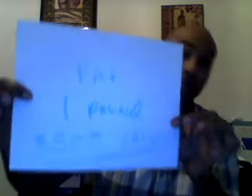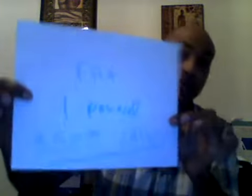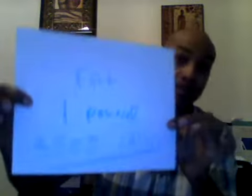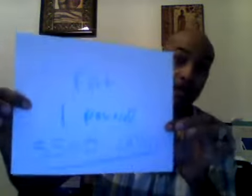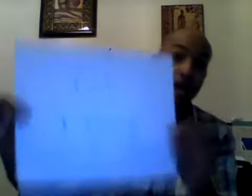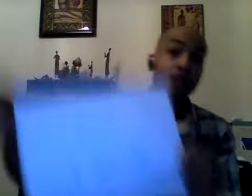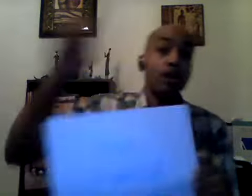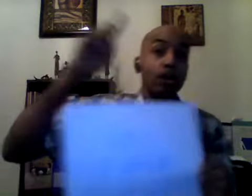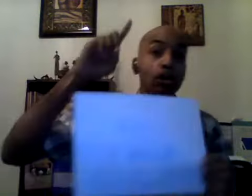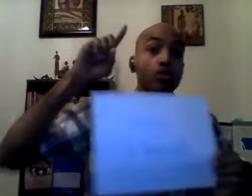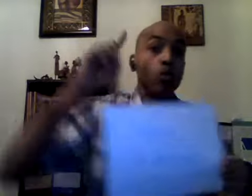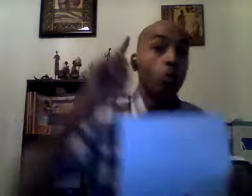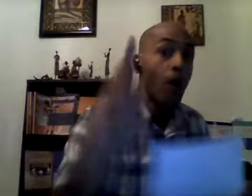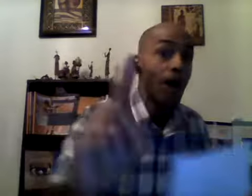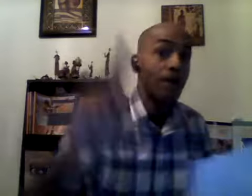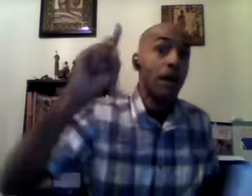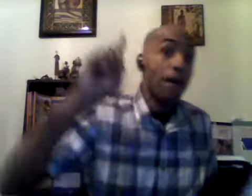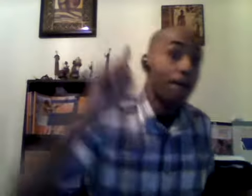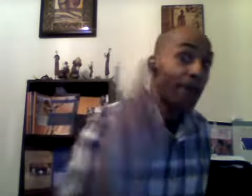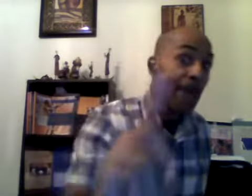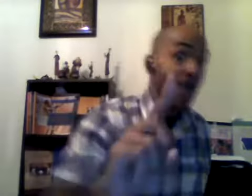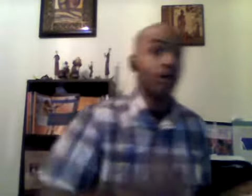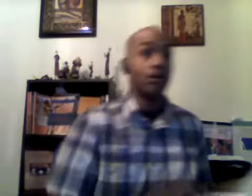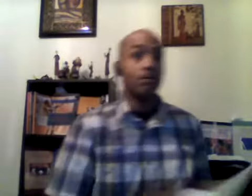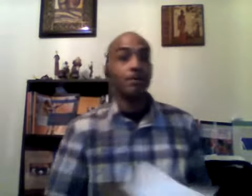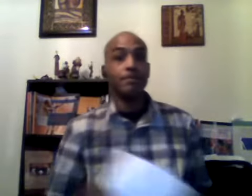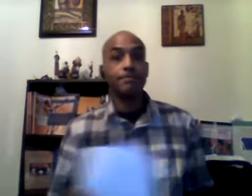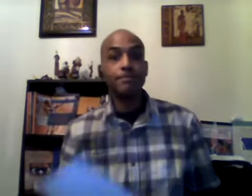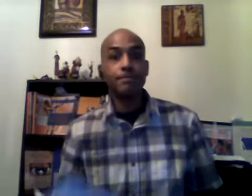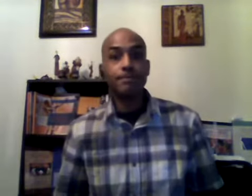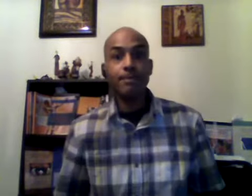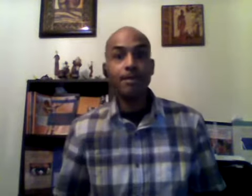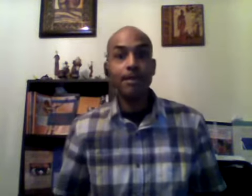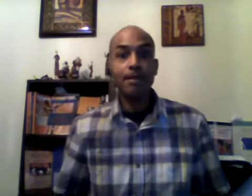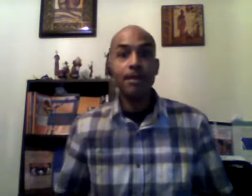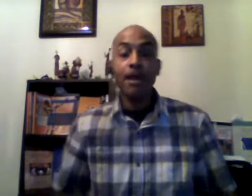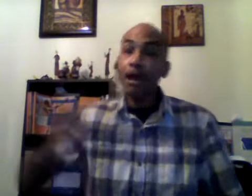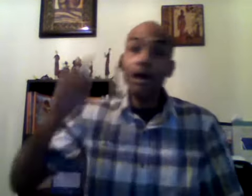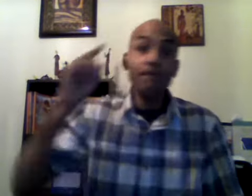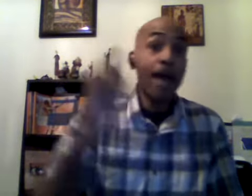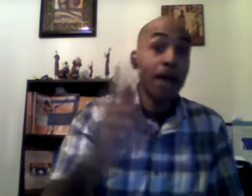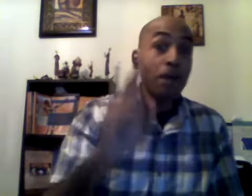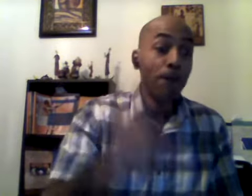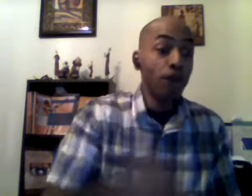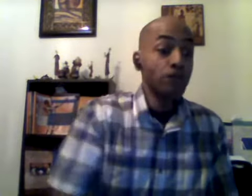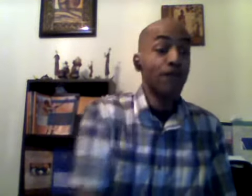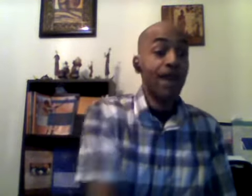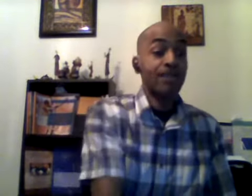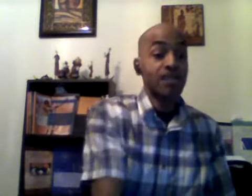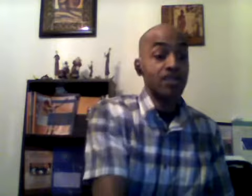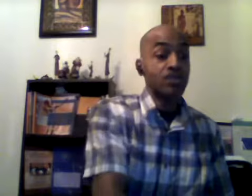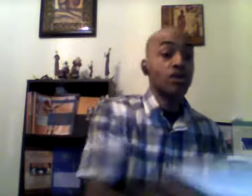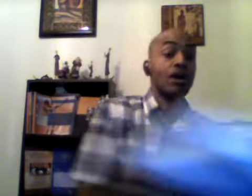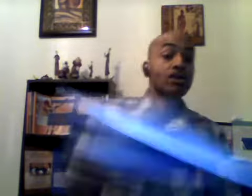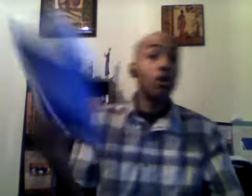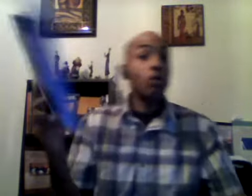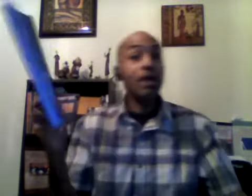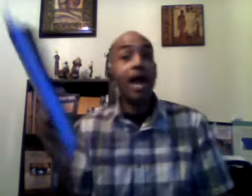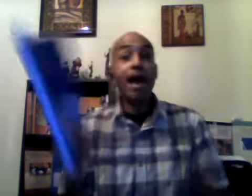to lose one pound of adipose fat tissue so we i